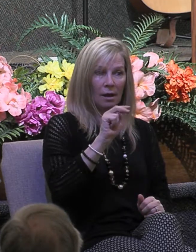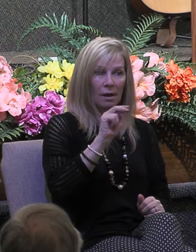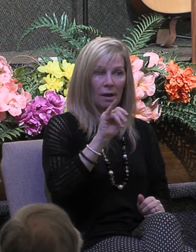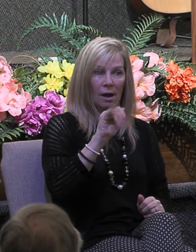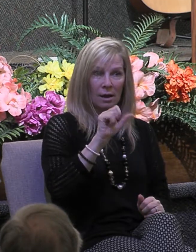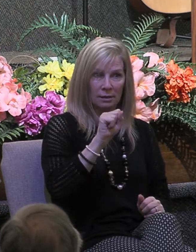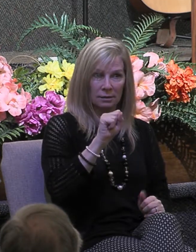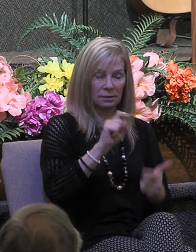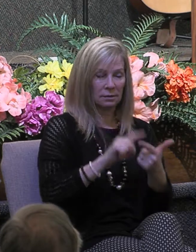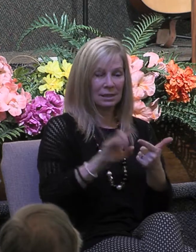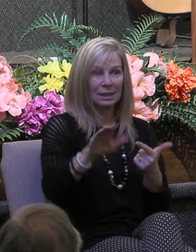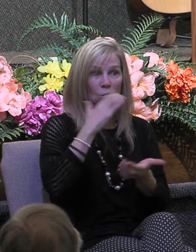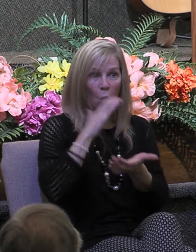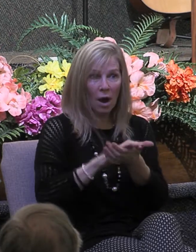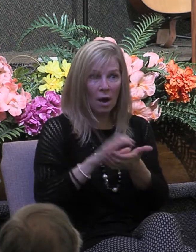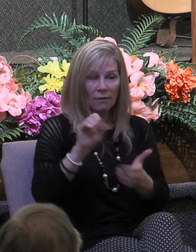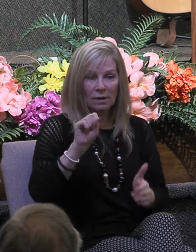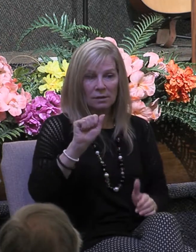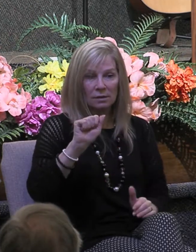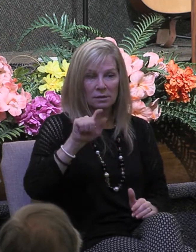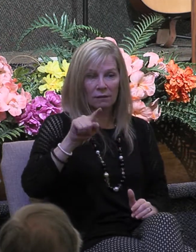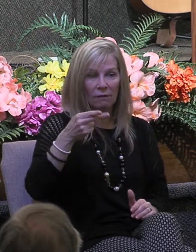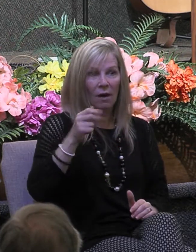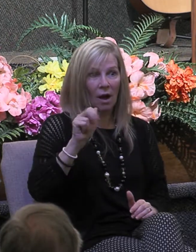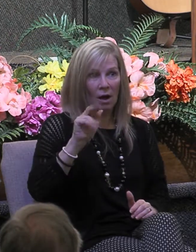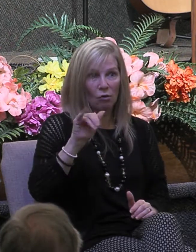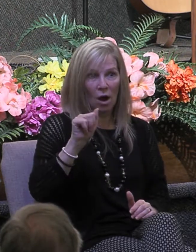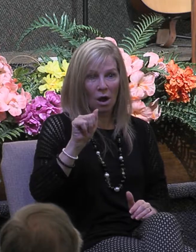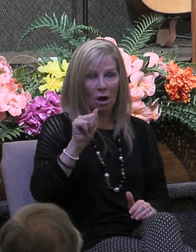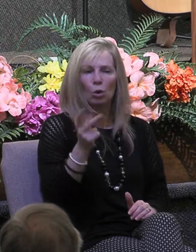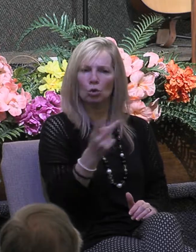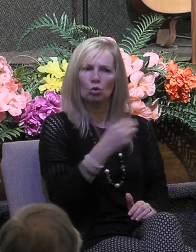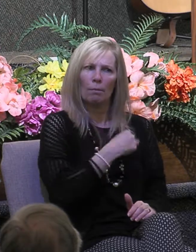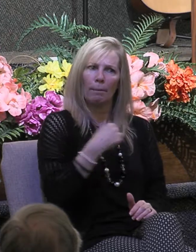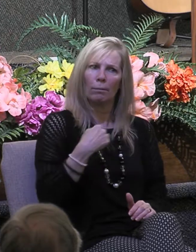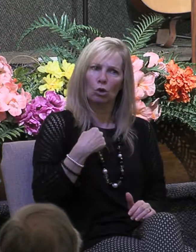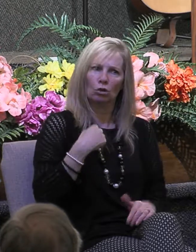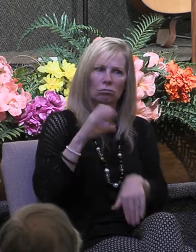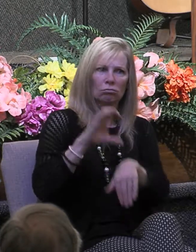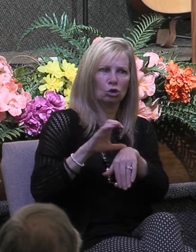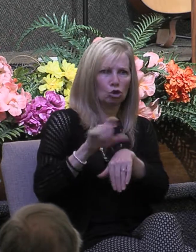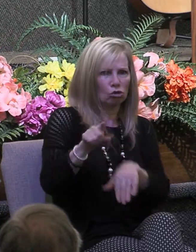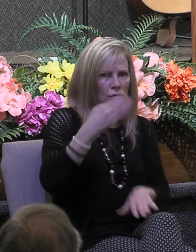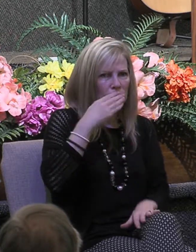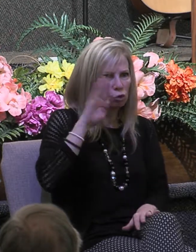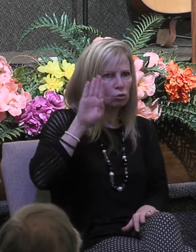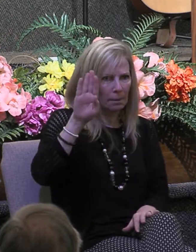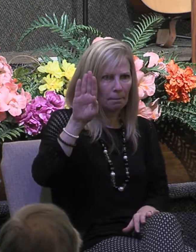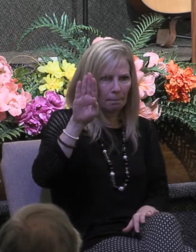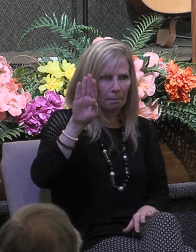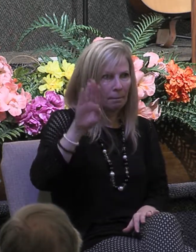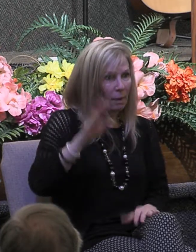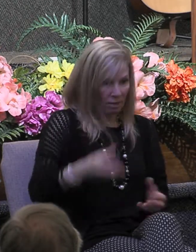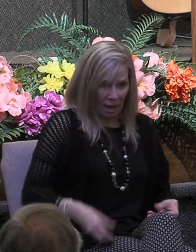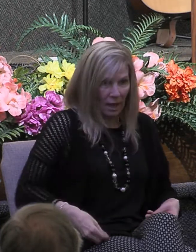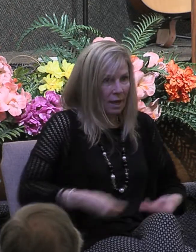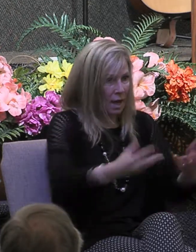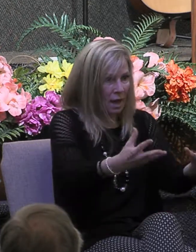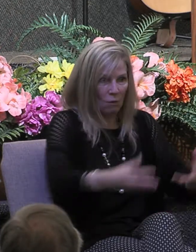they were two members of the church at Jerusalem and they gave their money away now the story actually